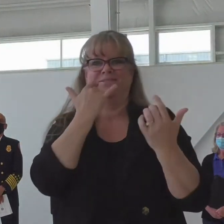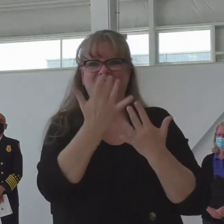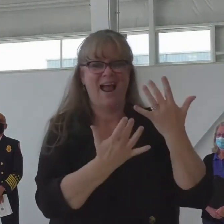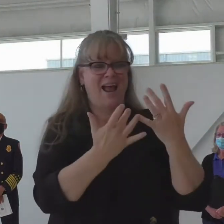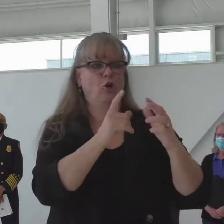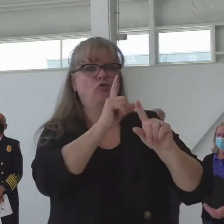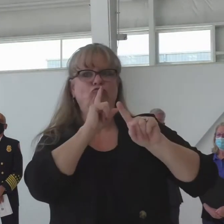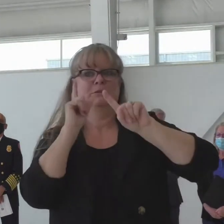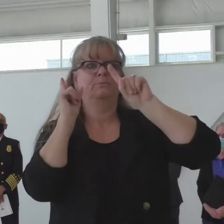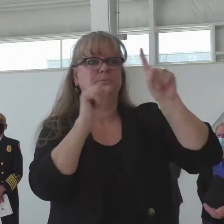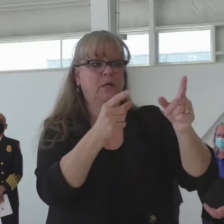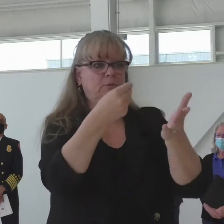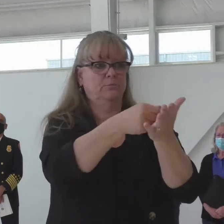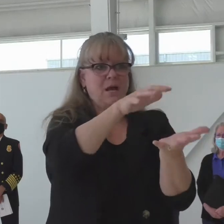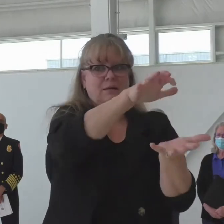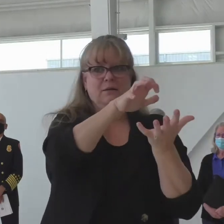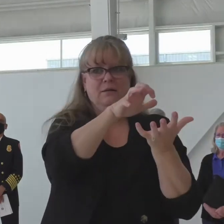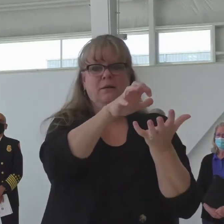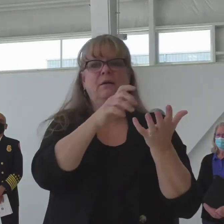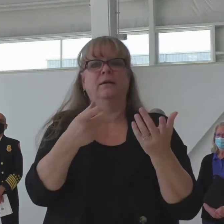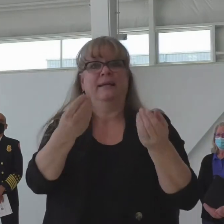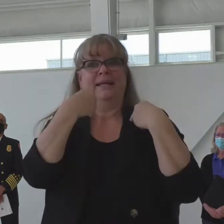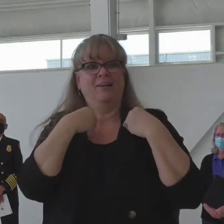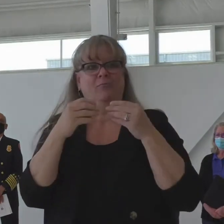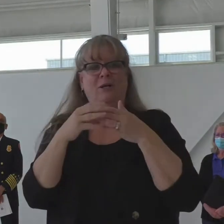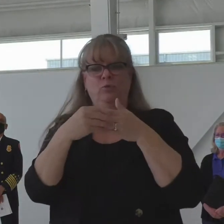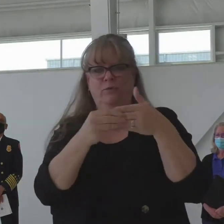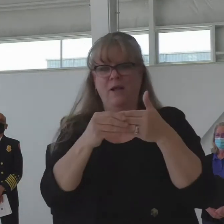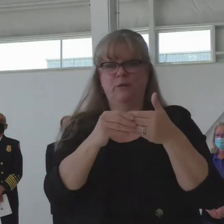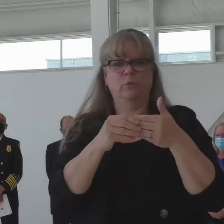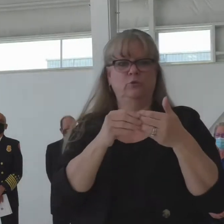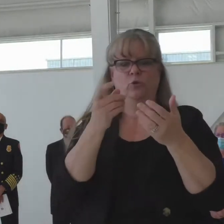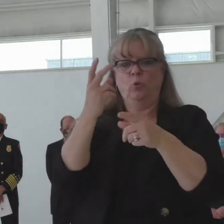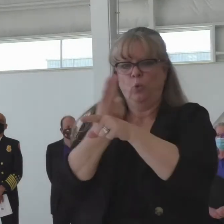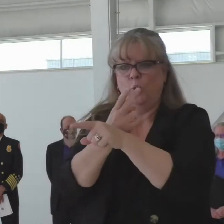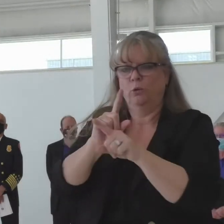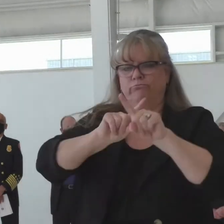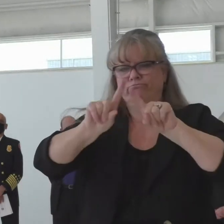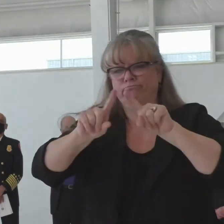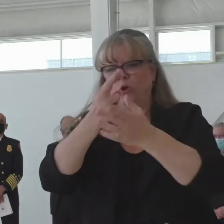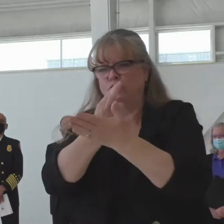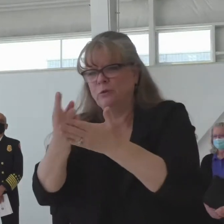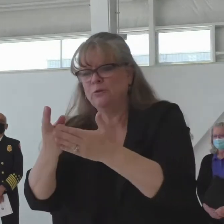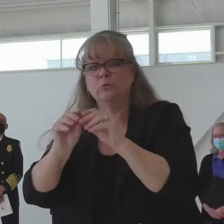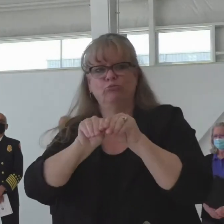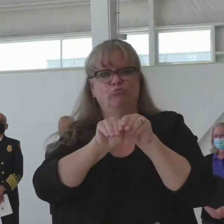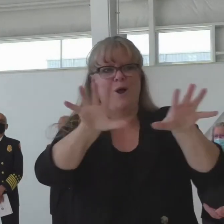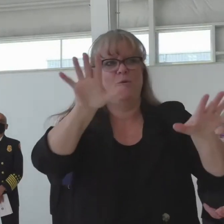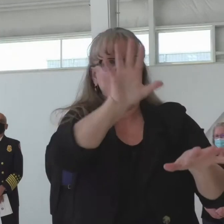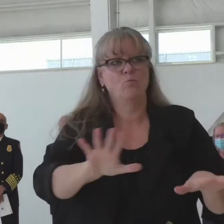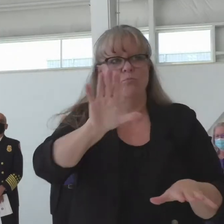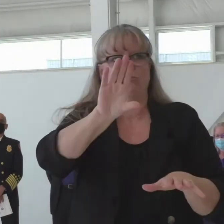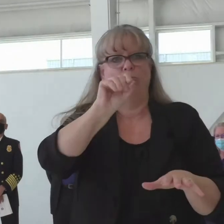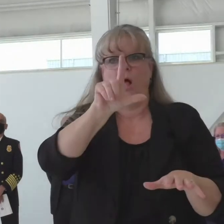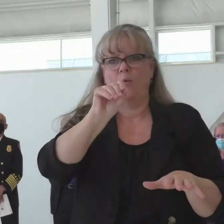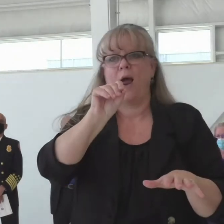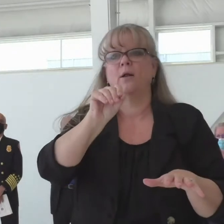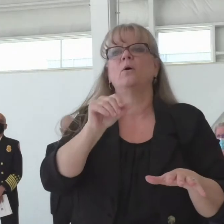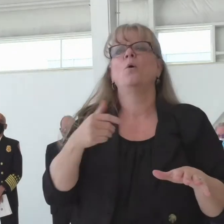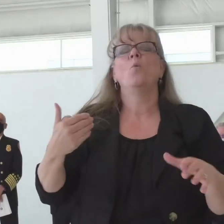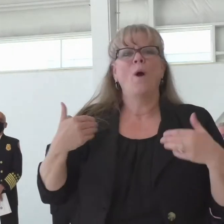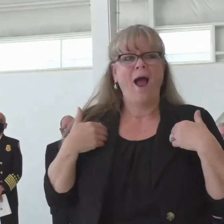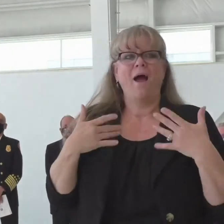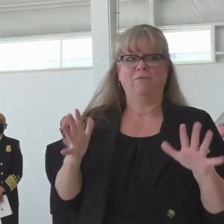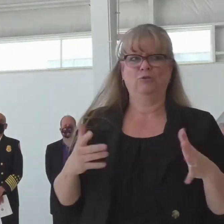resources and pre-position them around the state. We have a preparedness level system. Most people know that the federal government has a preparedness level